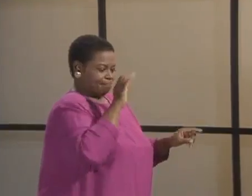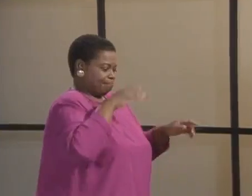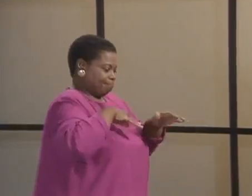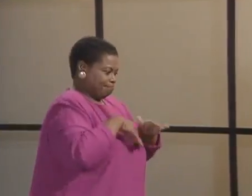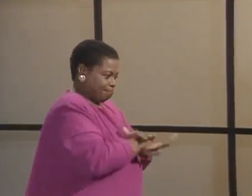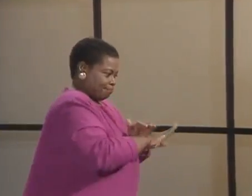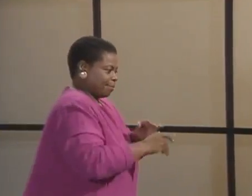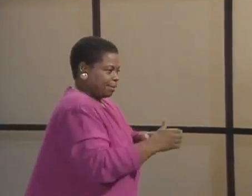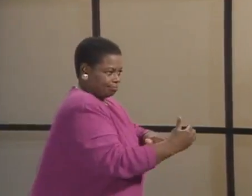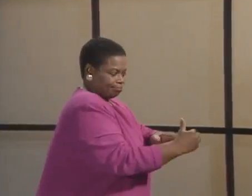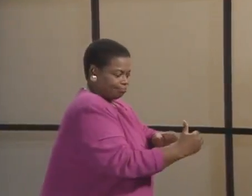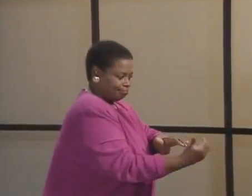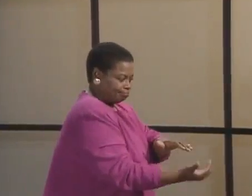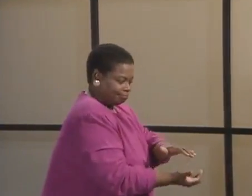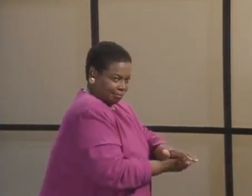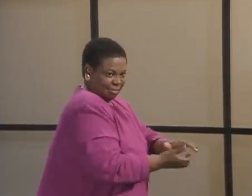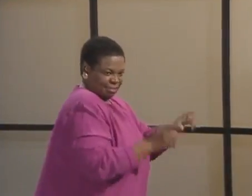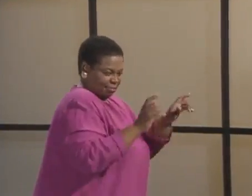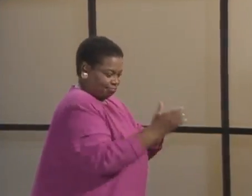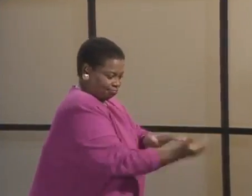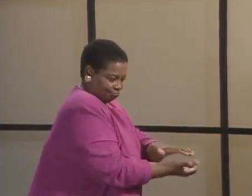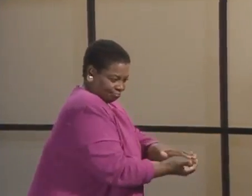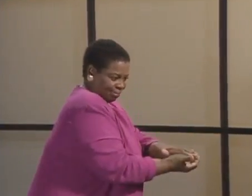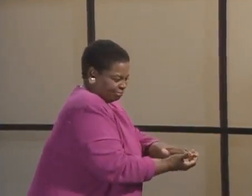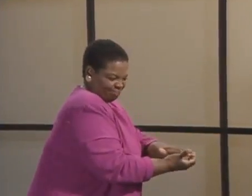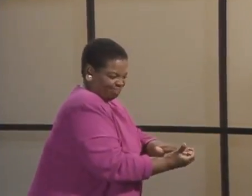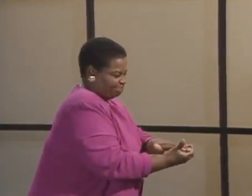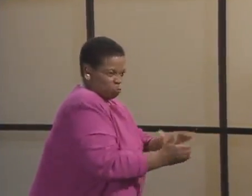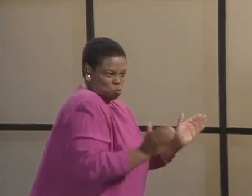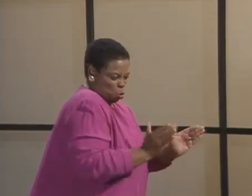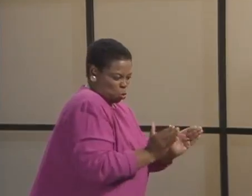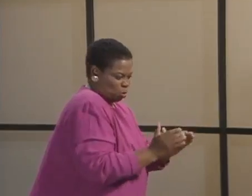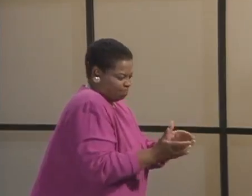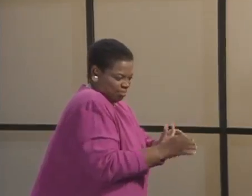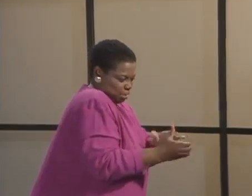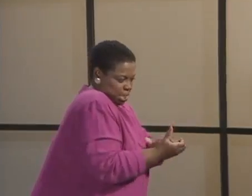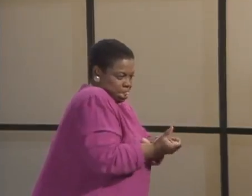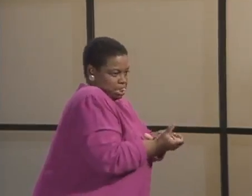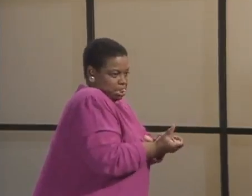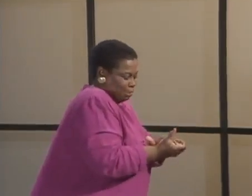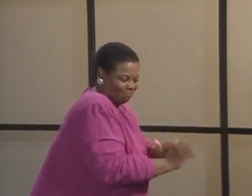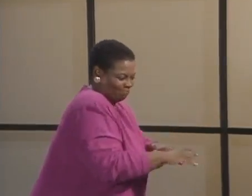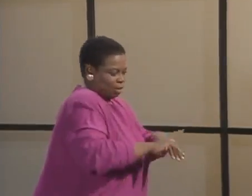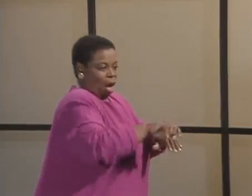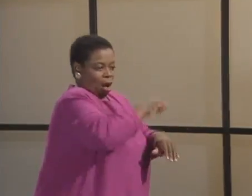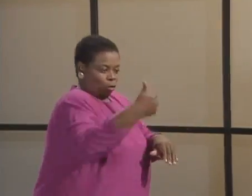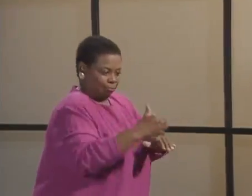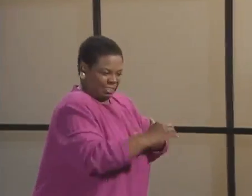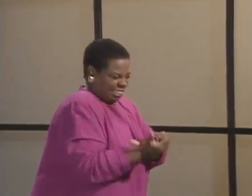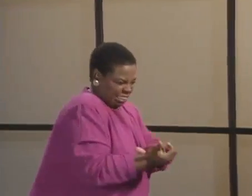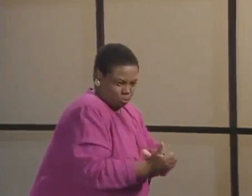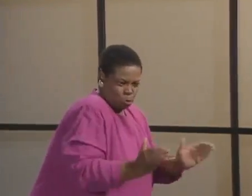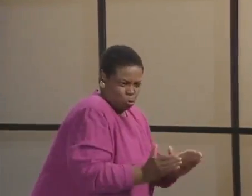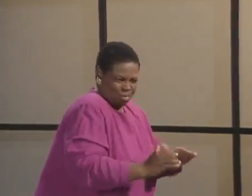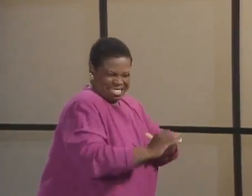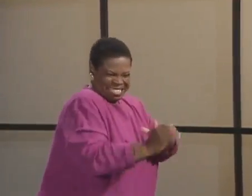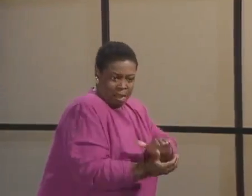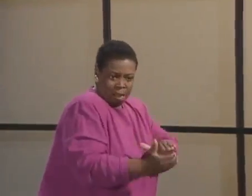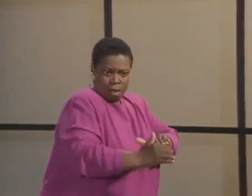The prince went to the home, knocked on the door, and tried to fit the slipper on the girls. One was too small. The other one was